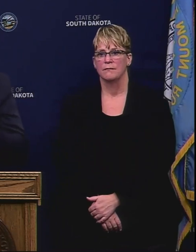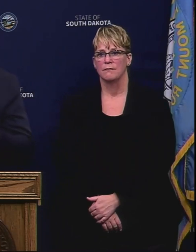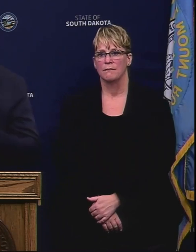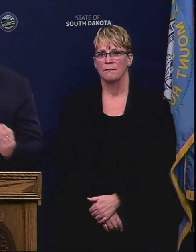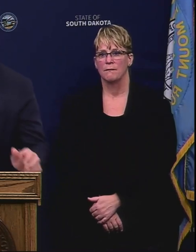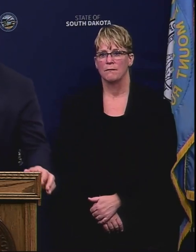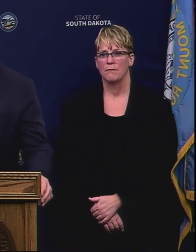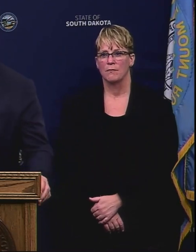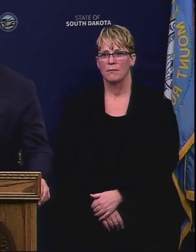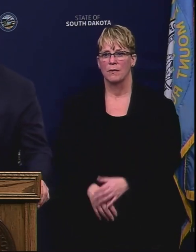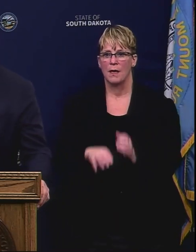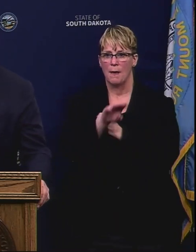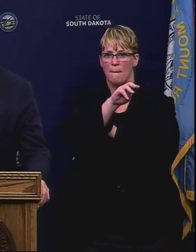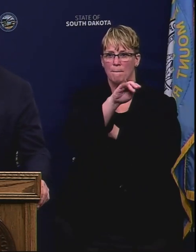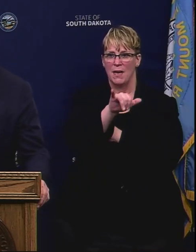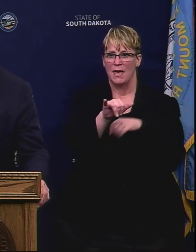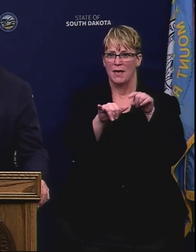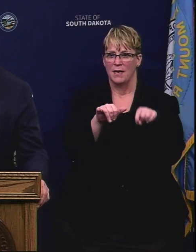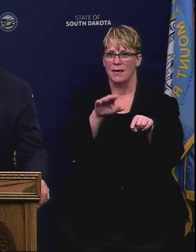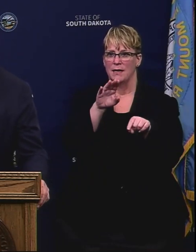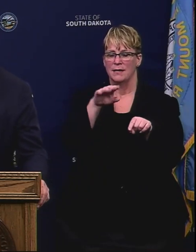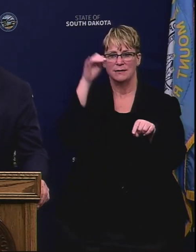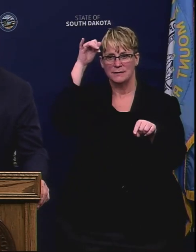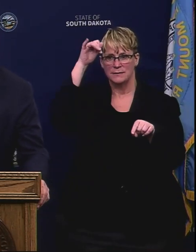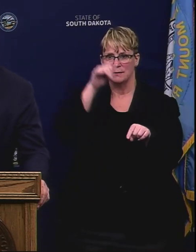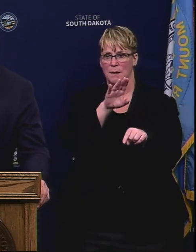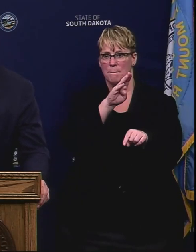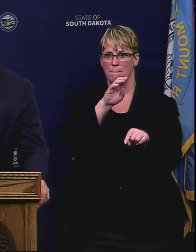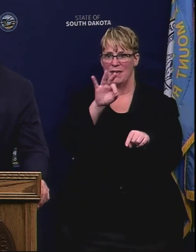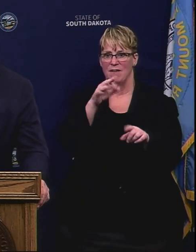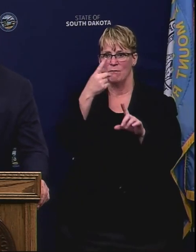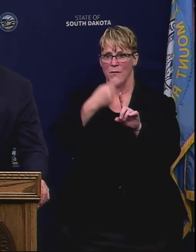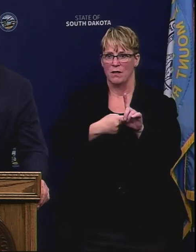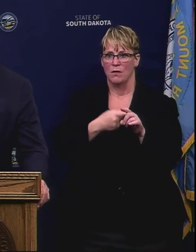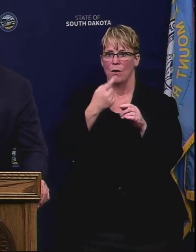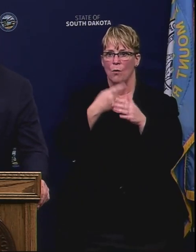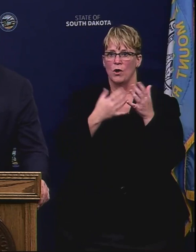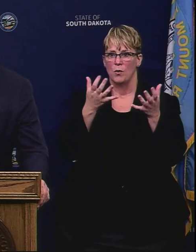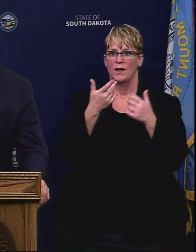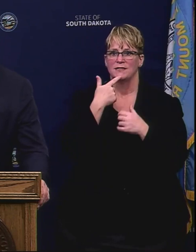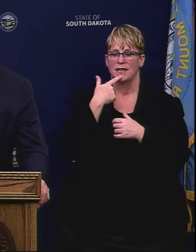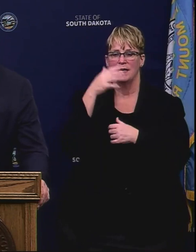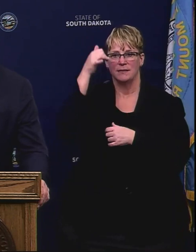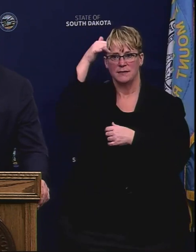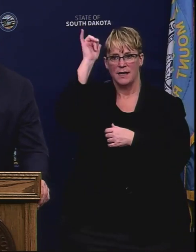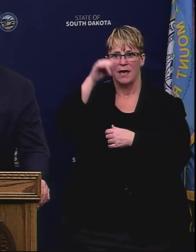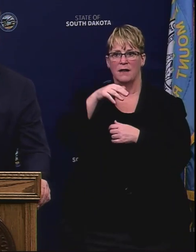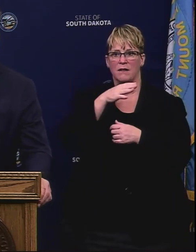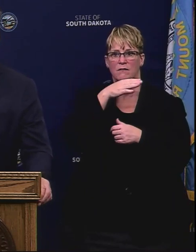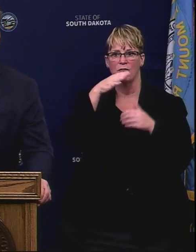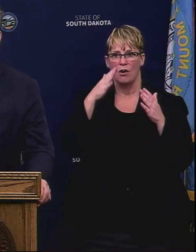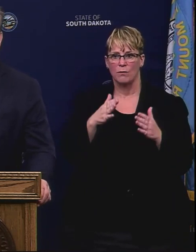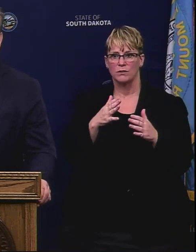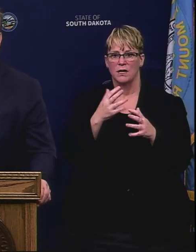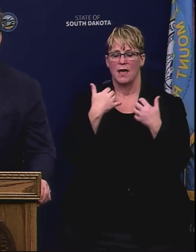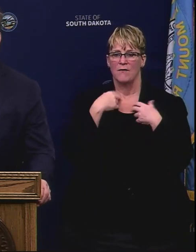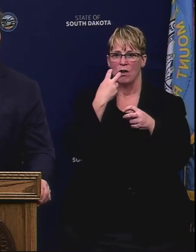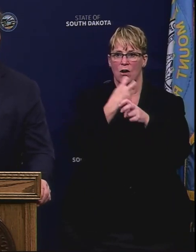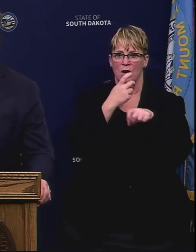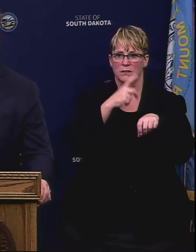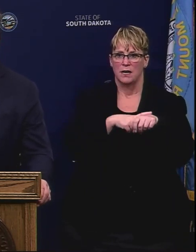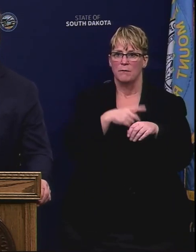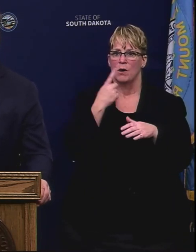May is beef month. This is an easy question. May is beef month. What would you like to say to cattle producers right now? They're having a hard time. I talked to a lot of them.